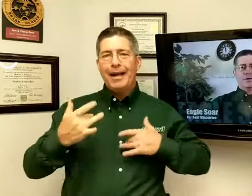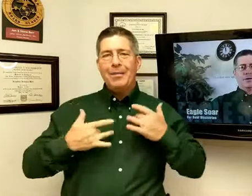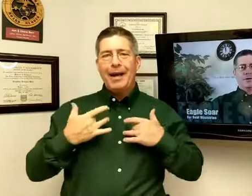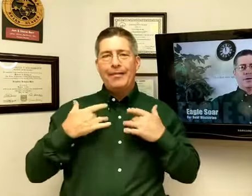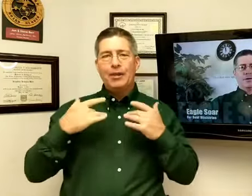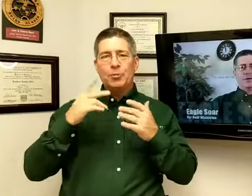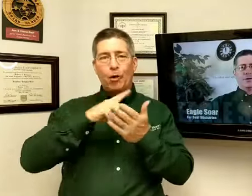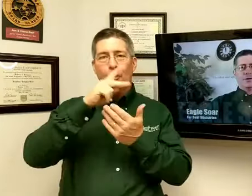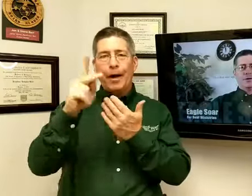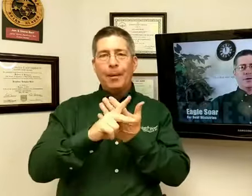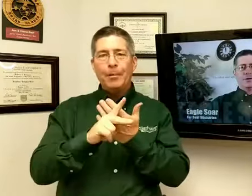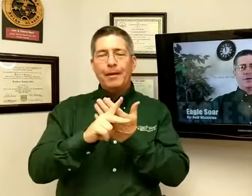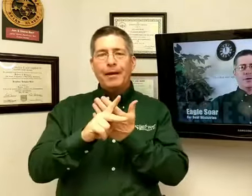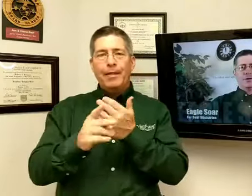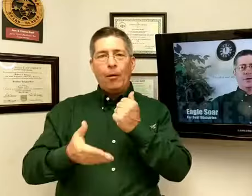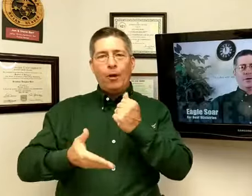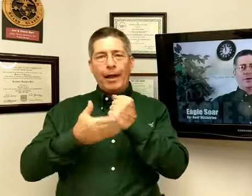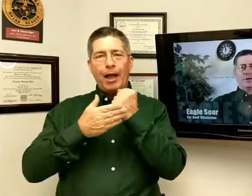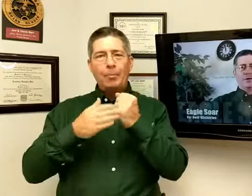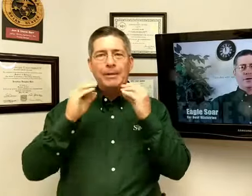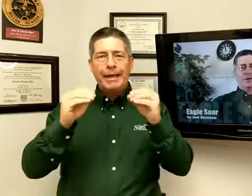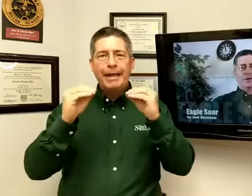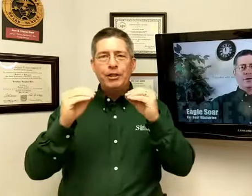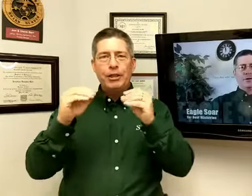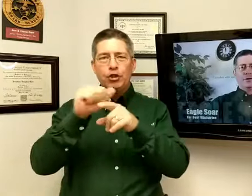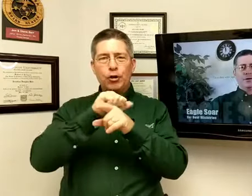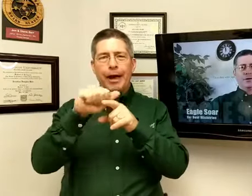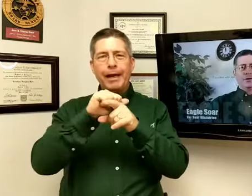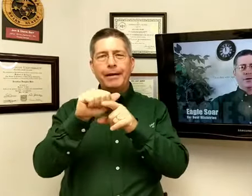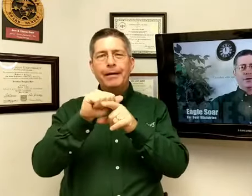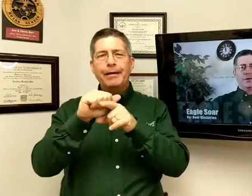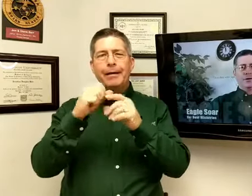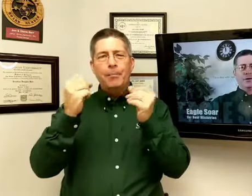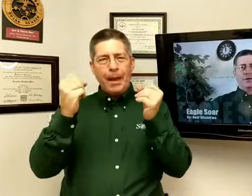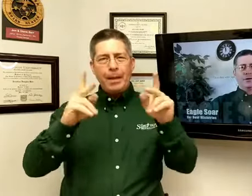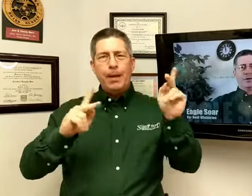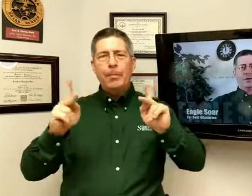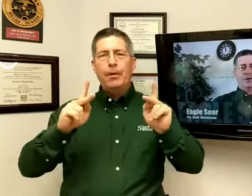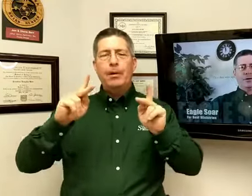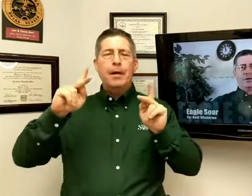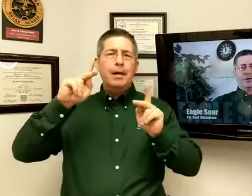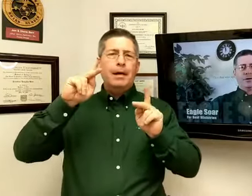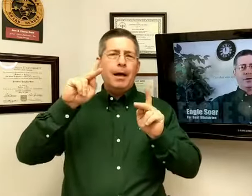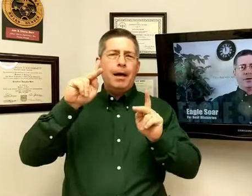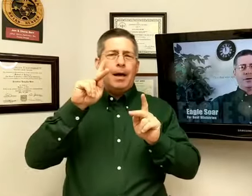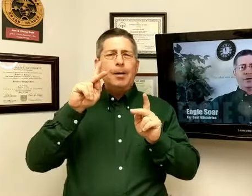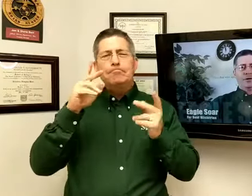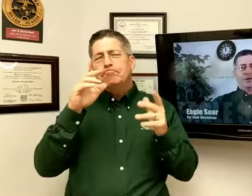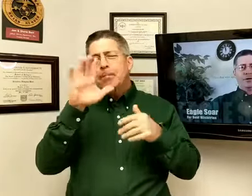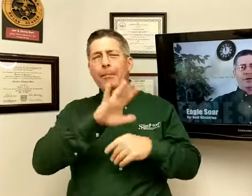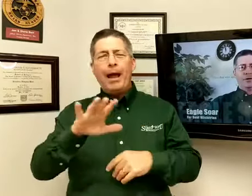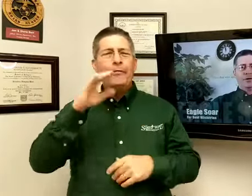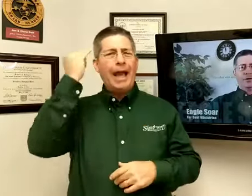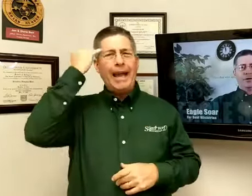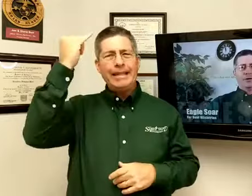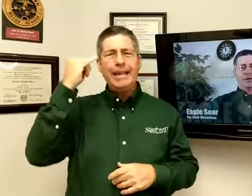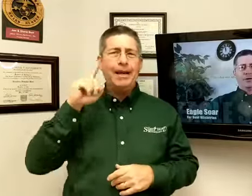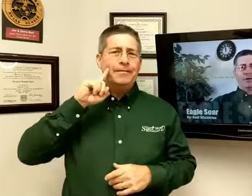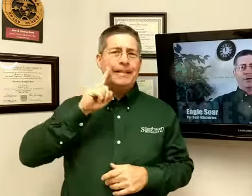about this program that will help teach and train many people about the idea of deaf